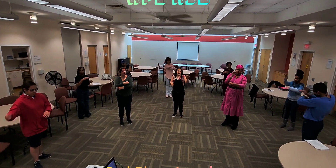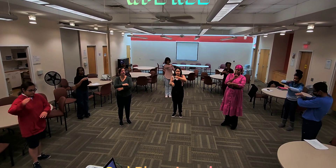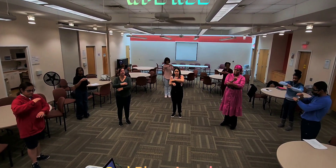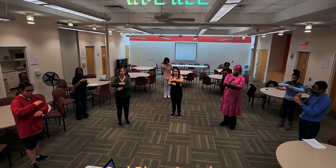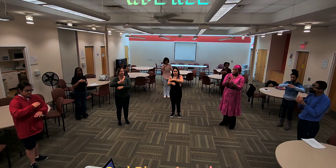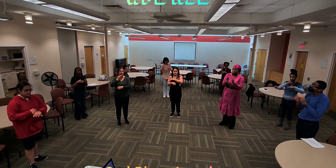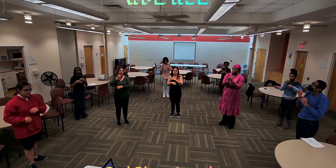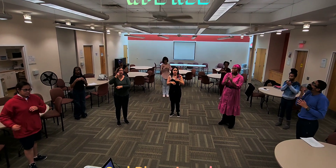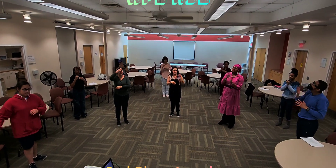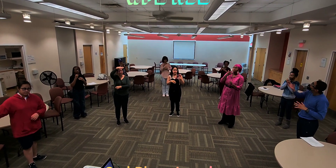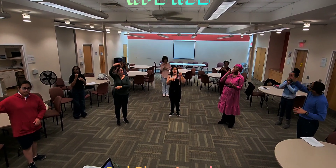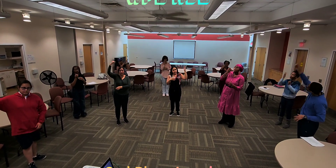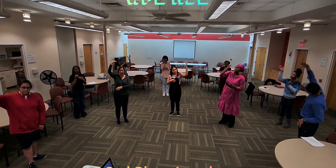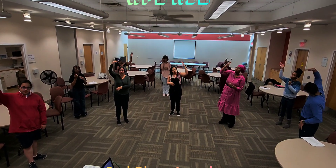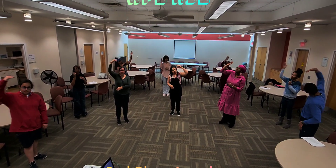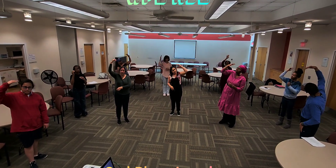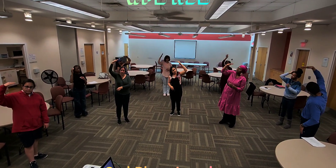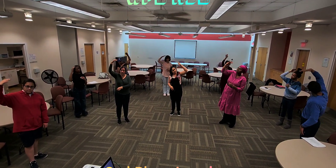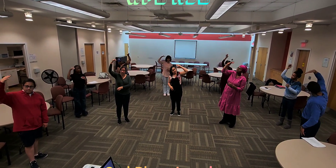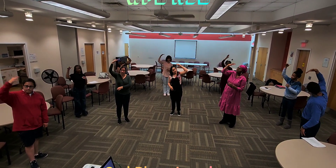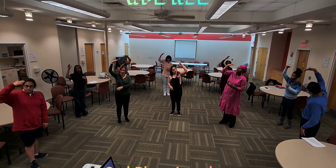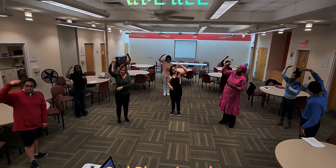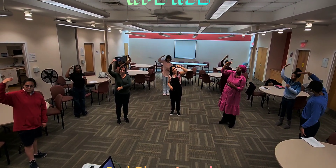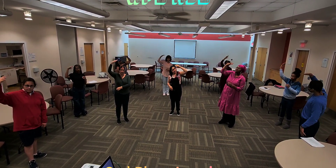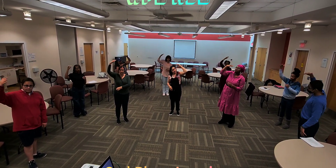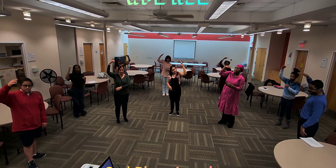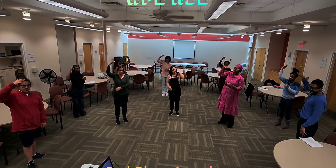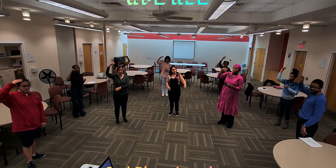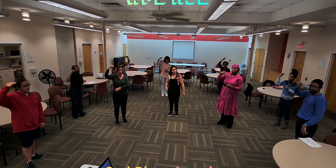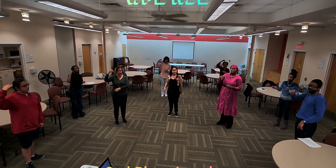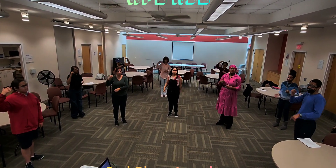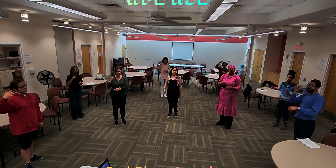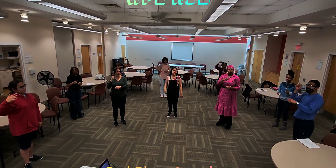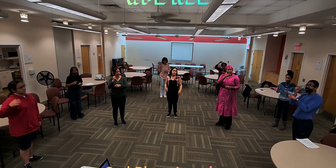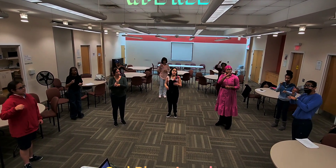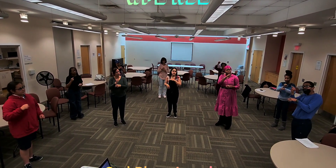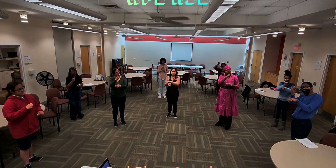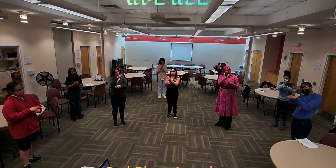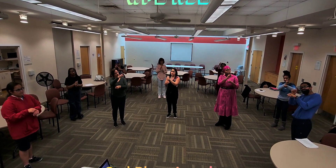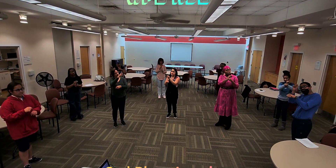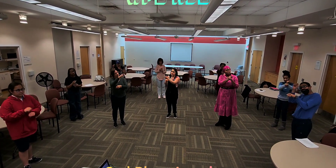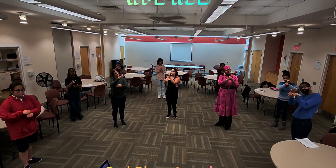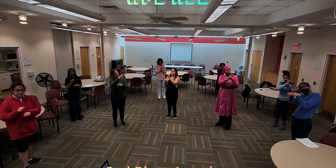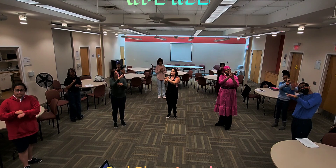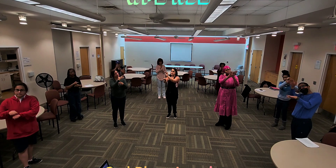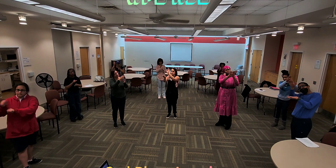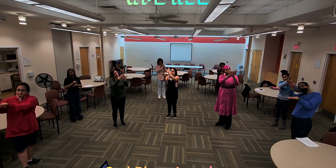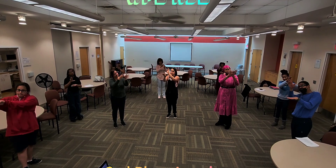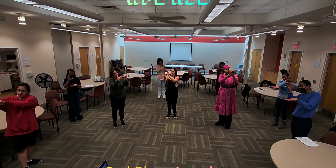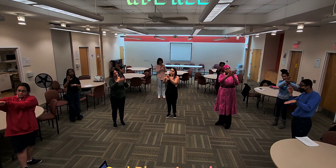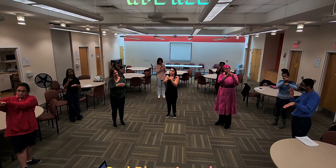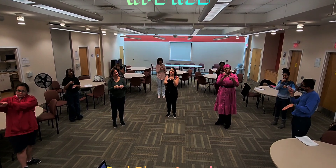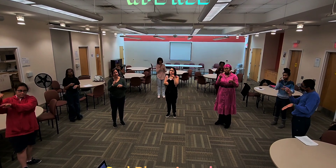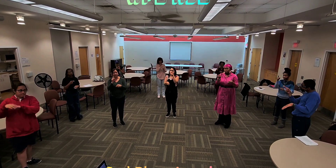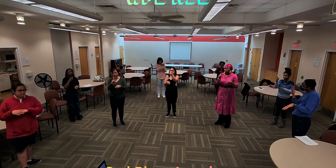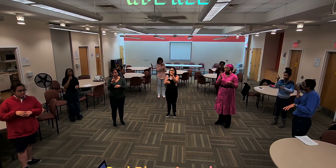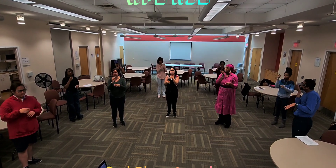night with the light from above From the mountains To the